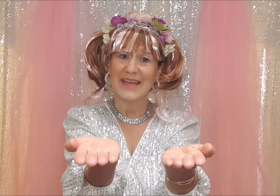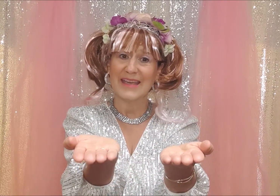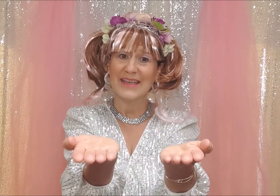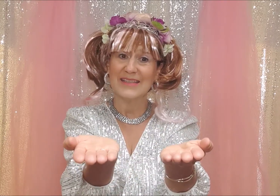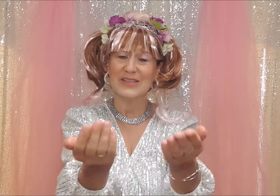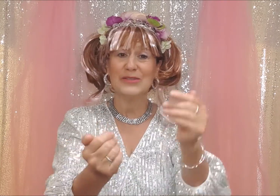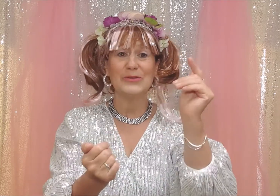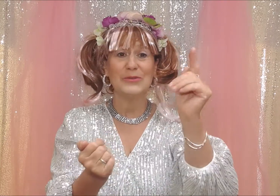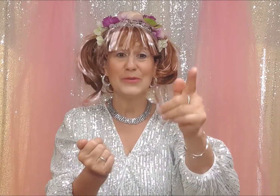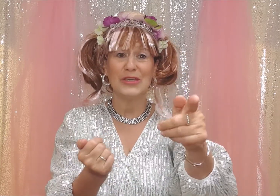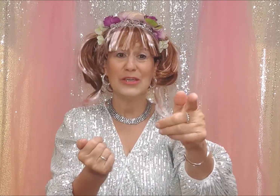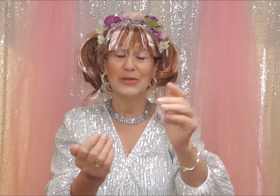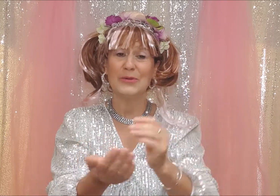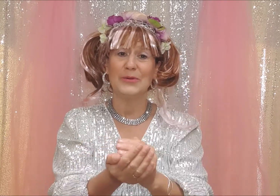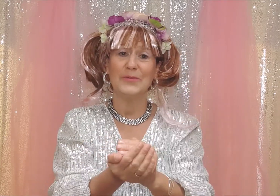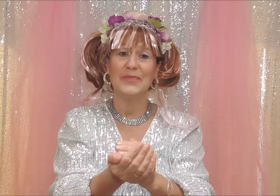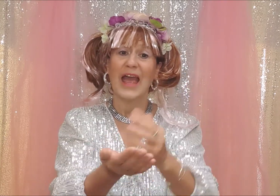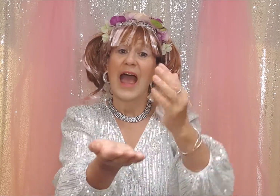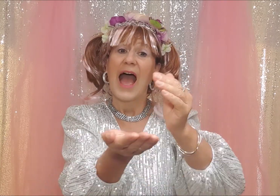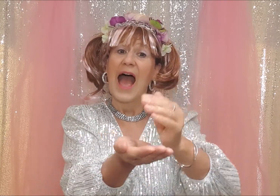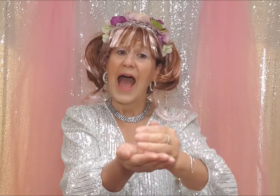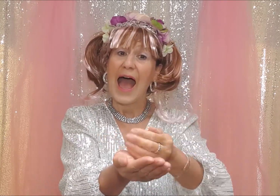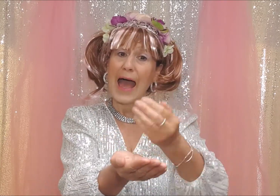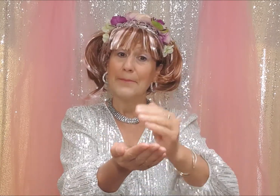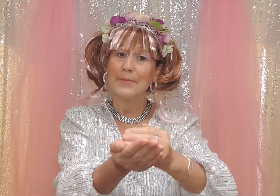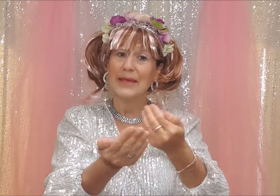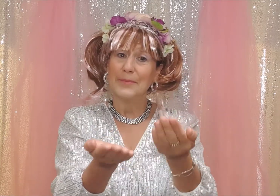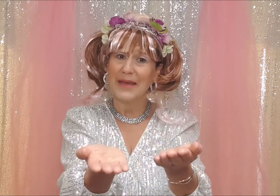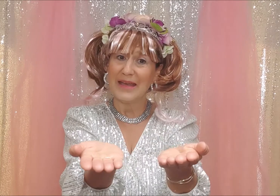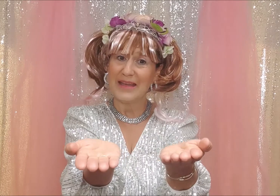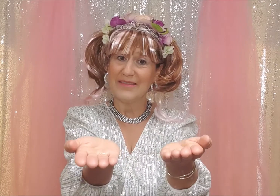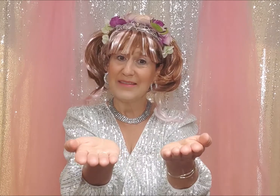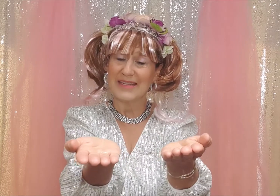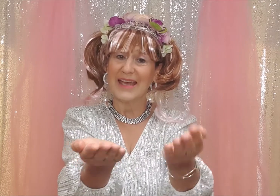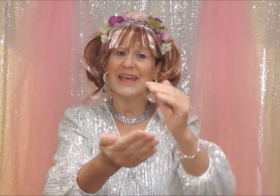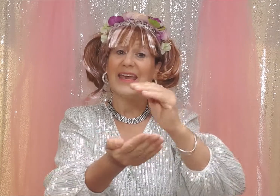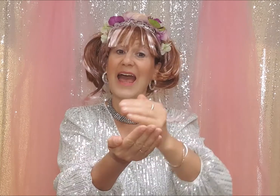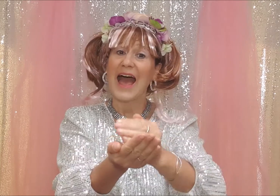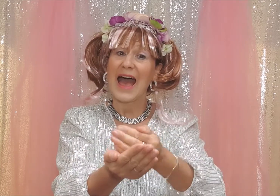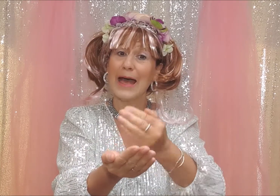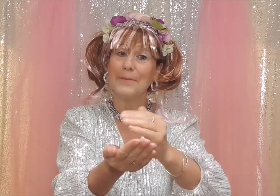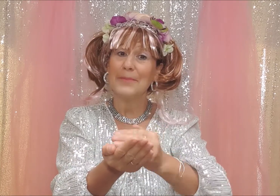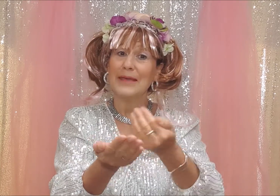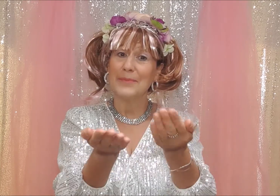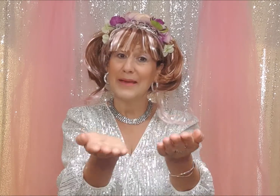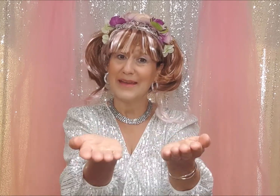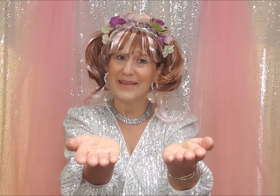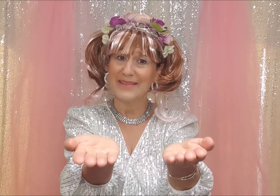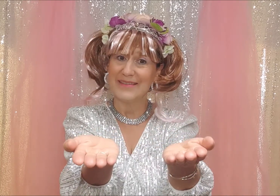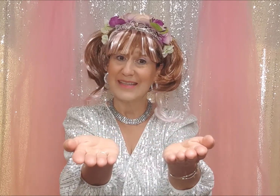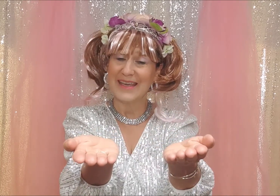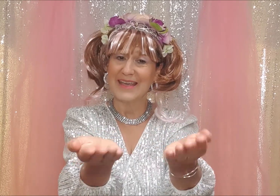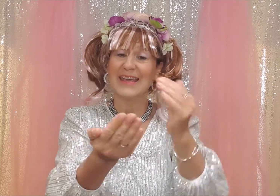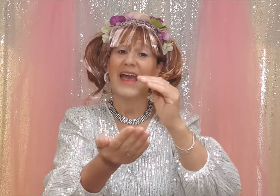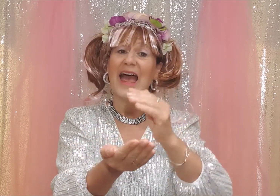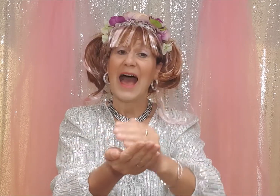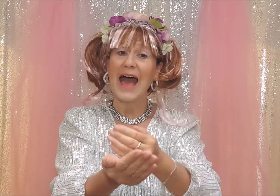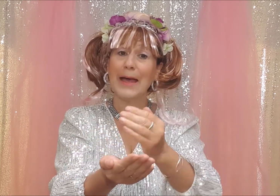happy birthday happy